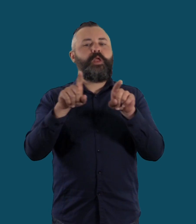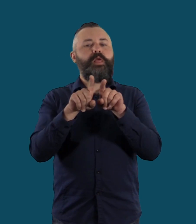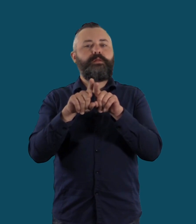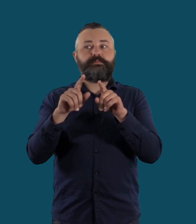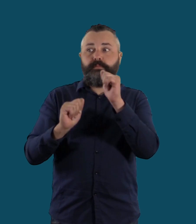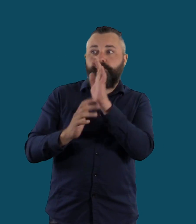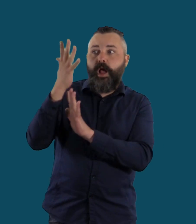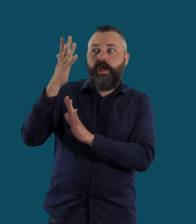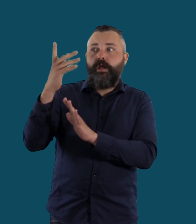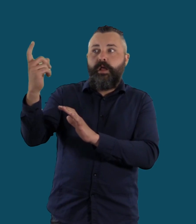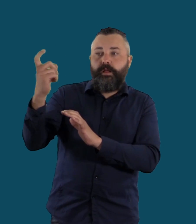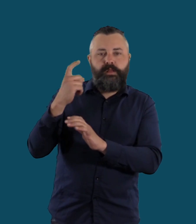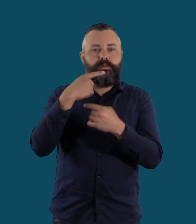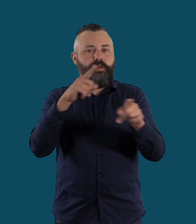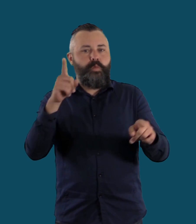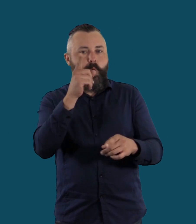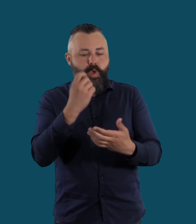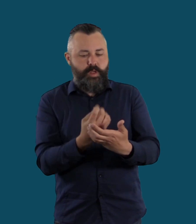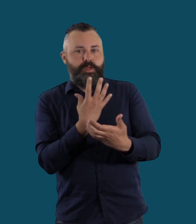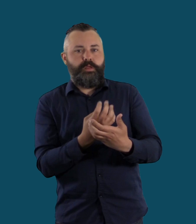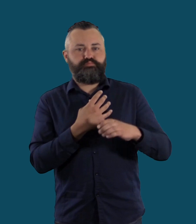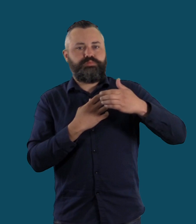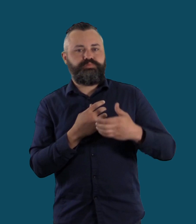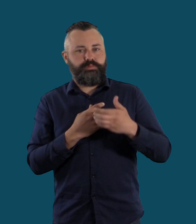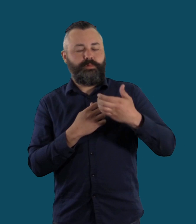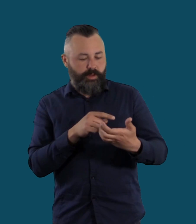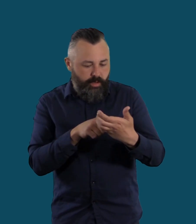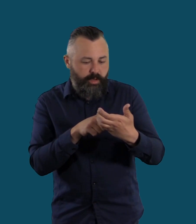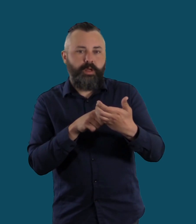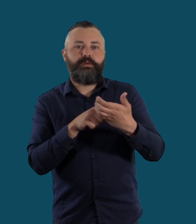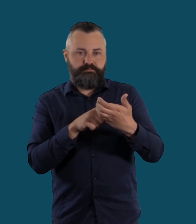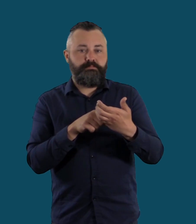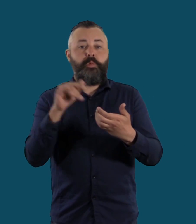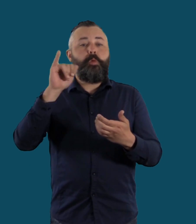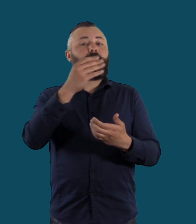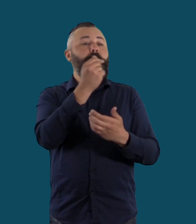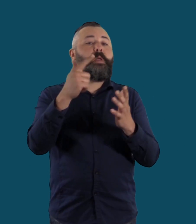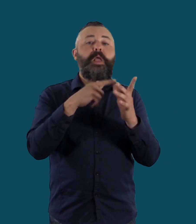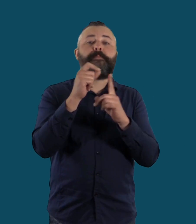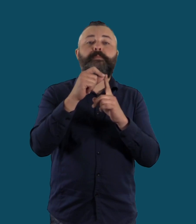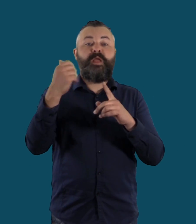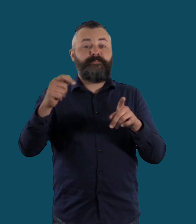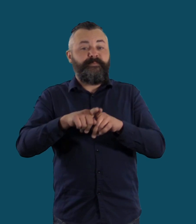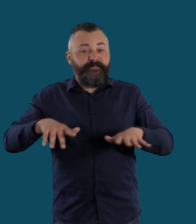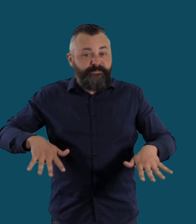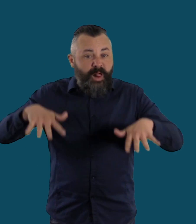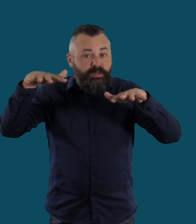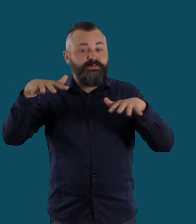Some apps are specific, for example to provide bushfire warning alerts, some have information about floods,